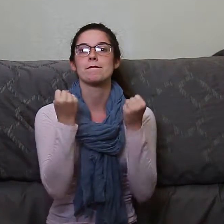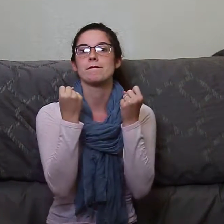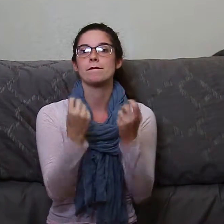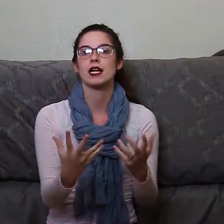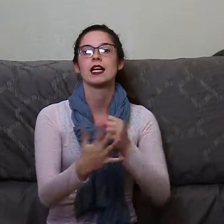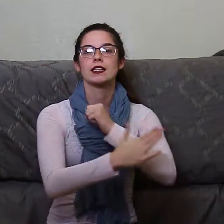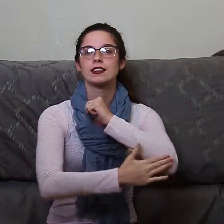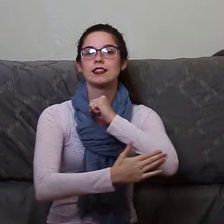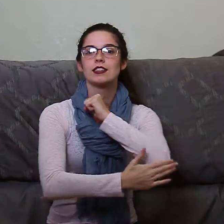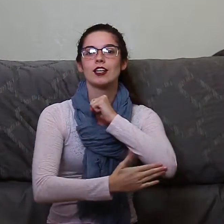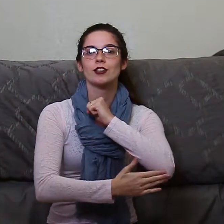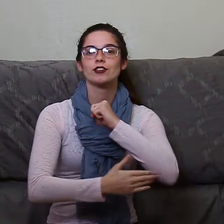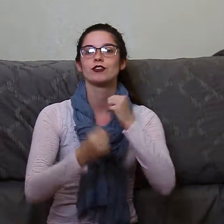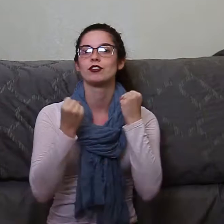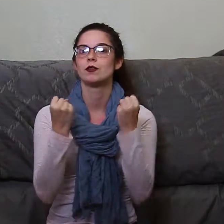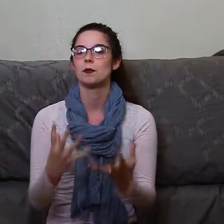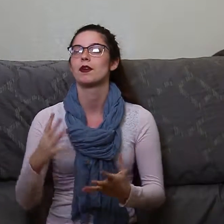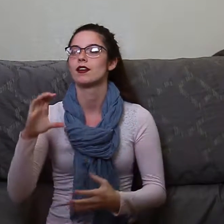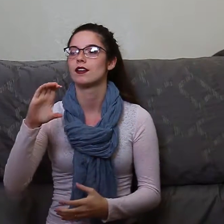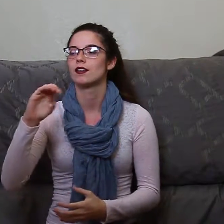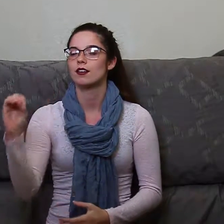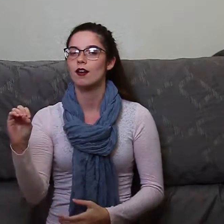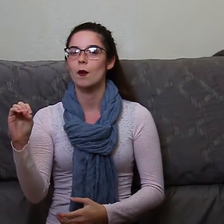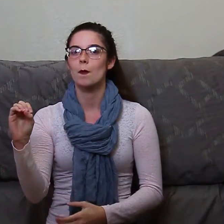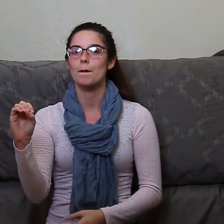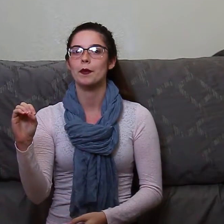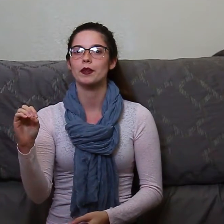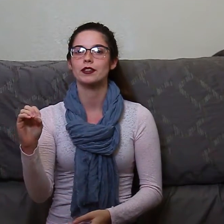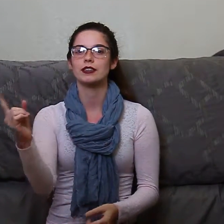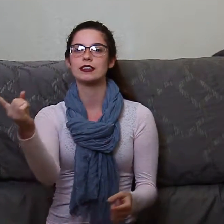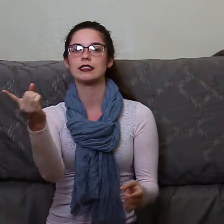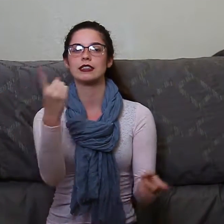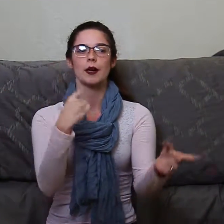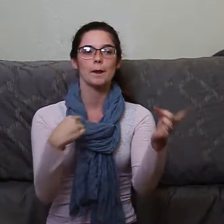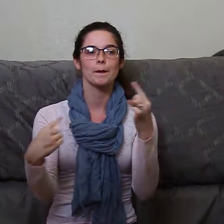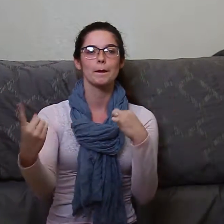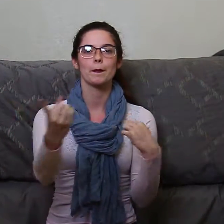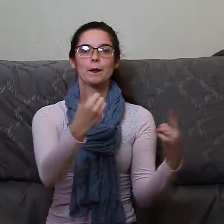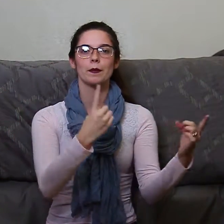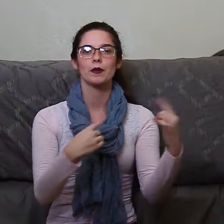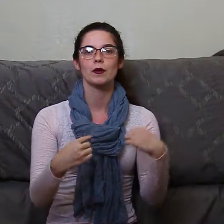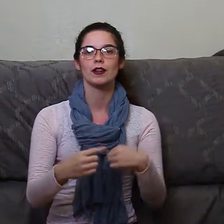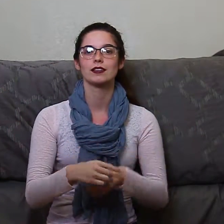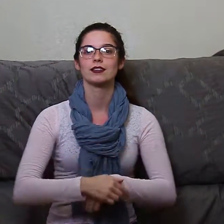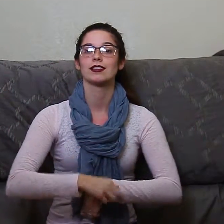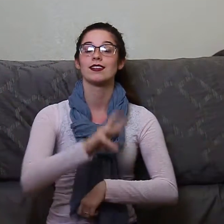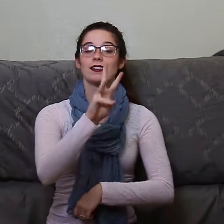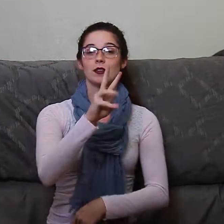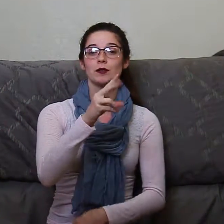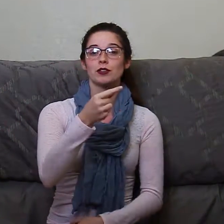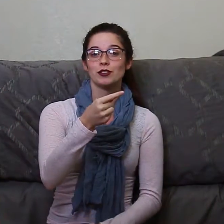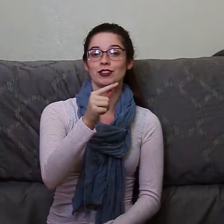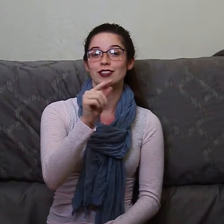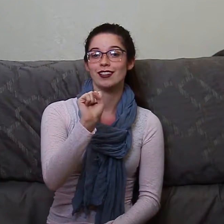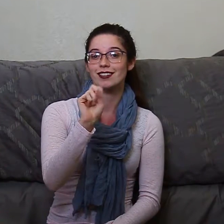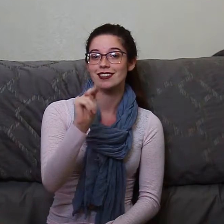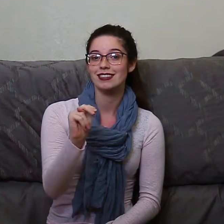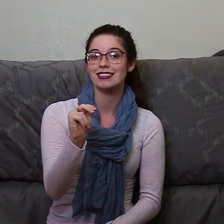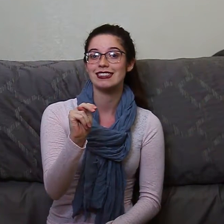companies subscribe to us. And what does WGSN stand for? This is why I'm not sure because it used to be